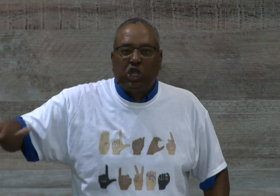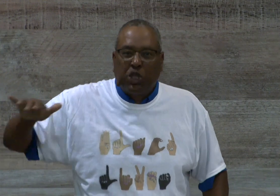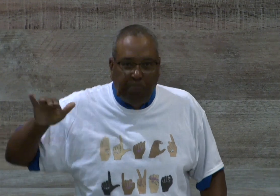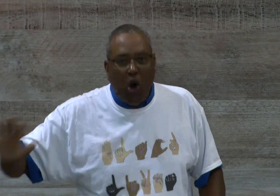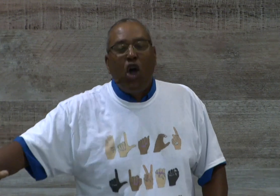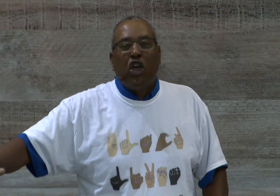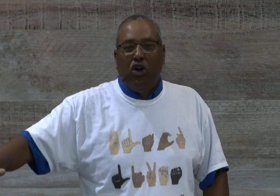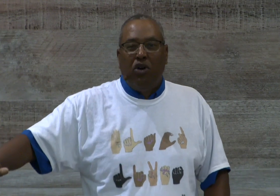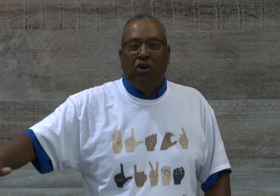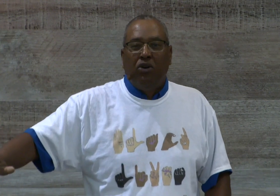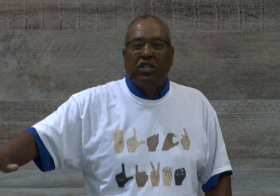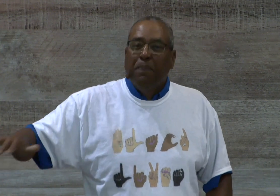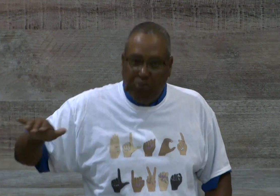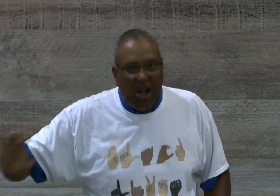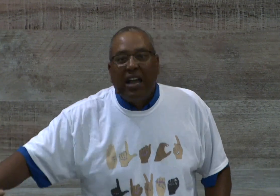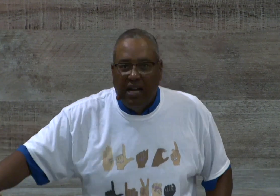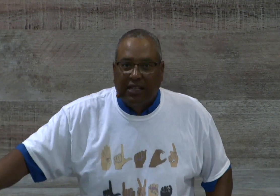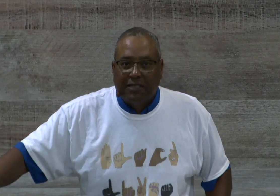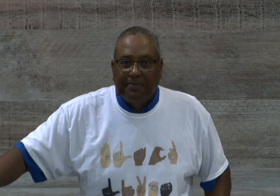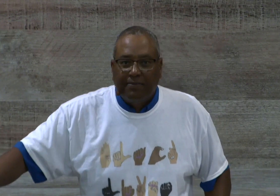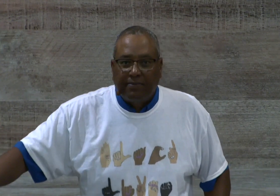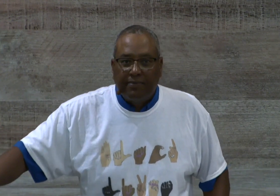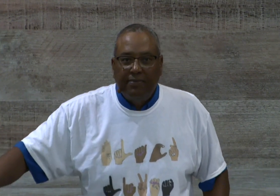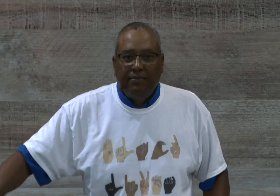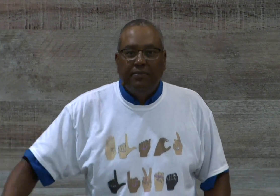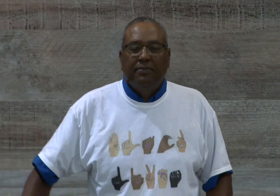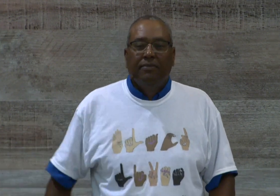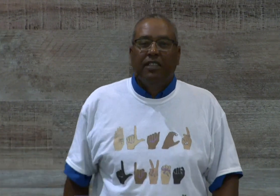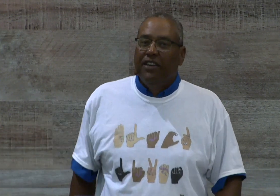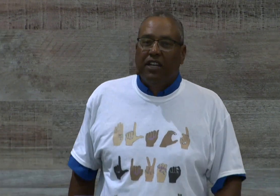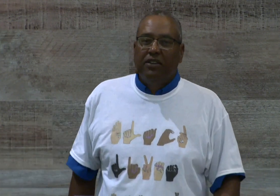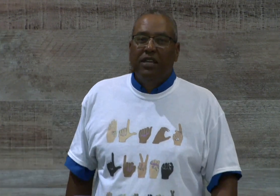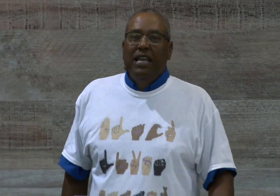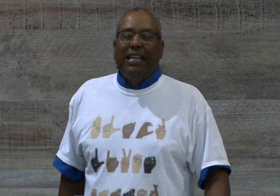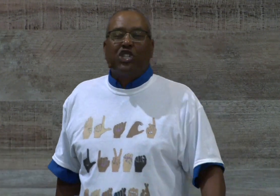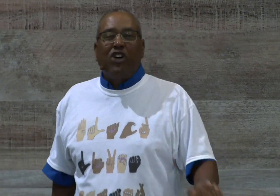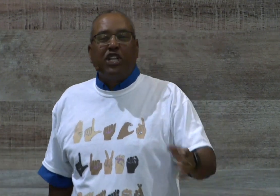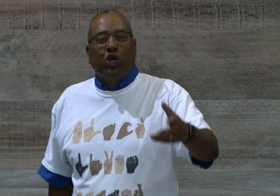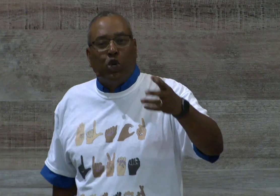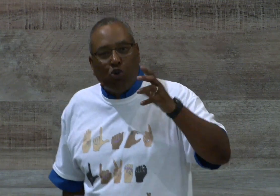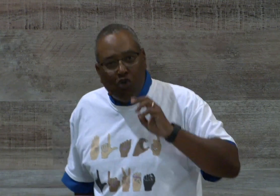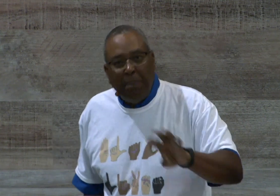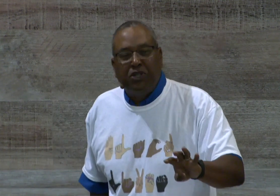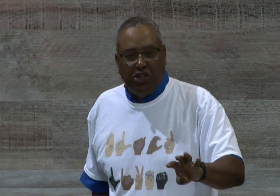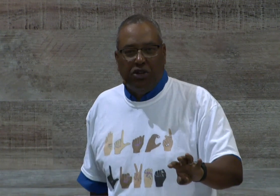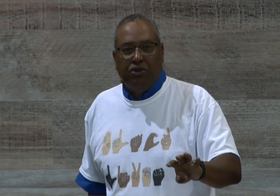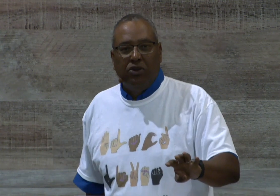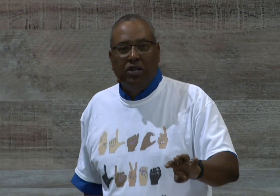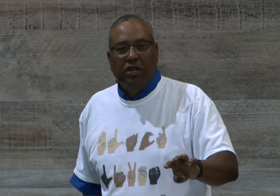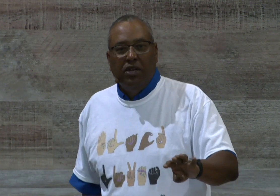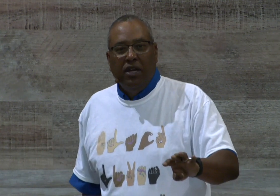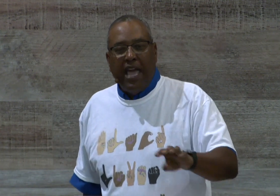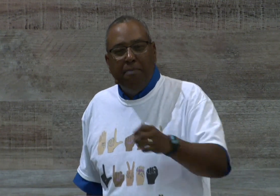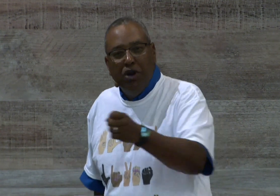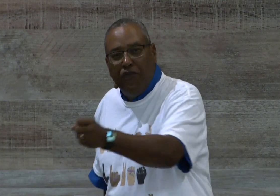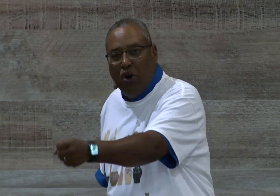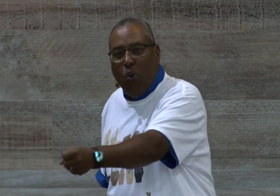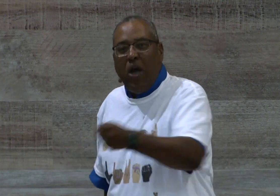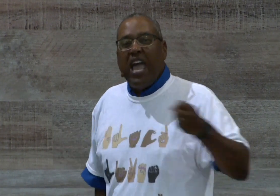spoiled product. Leave it alone. It's trying to corrupt you and move you away